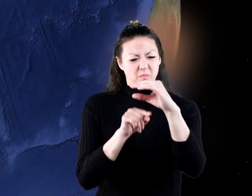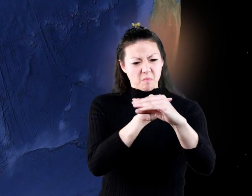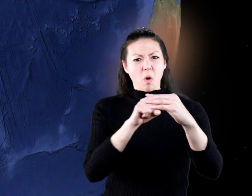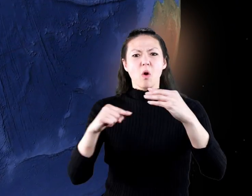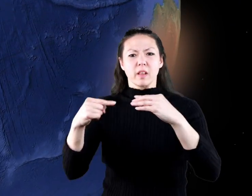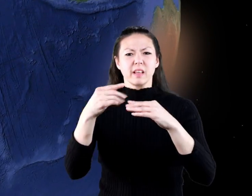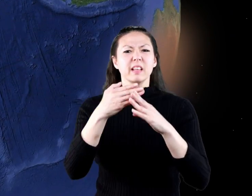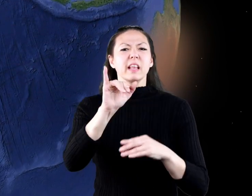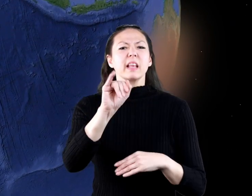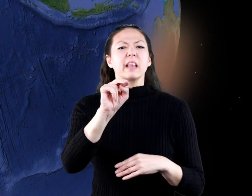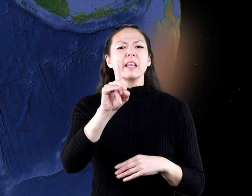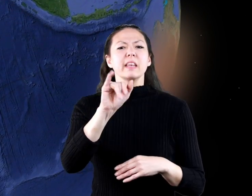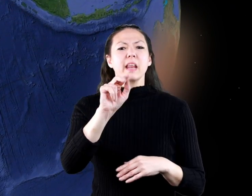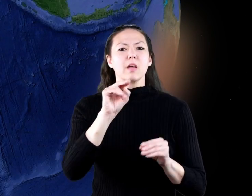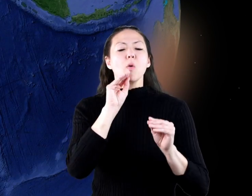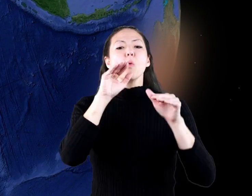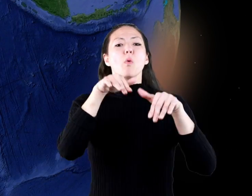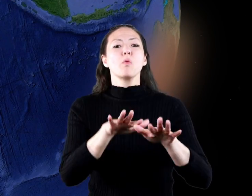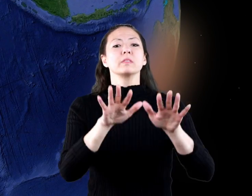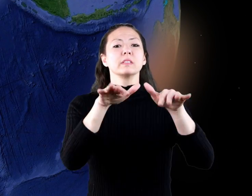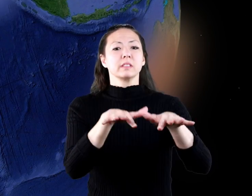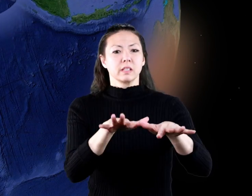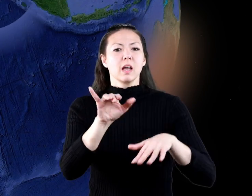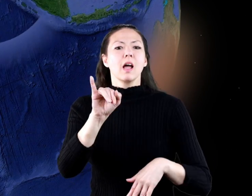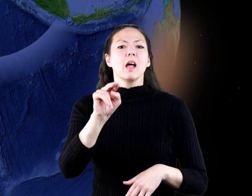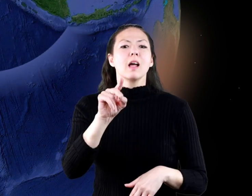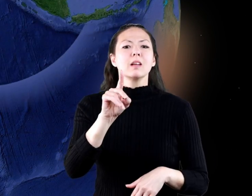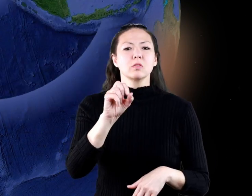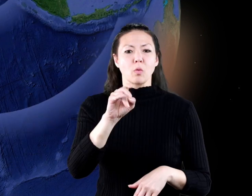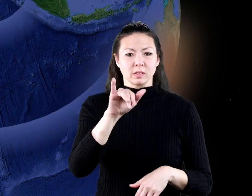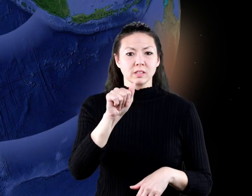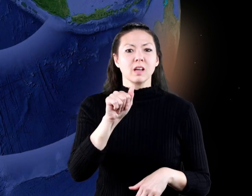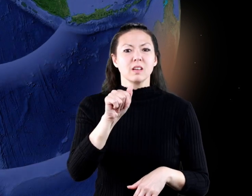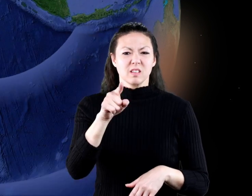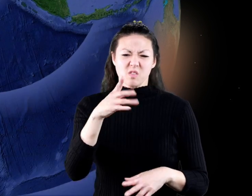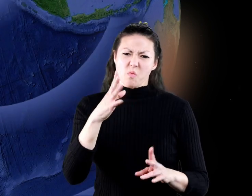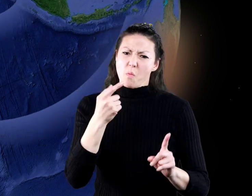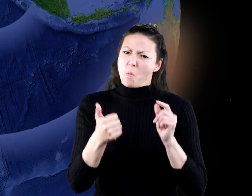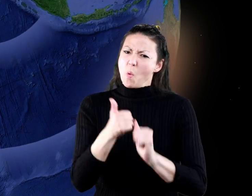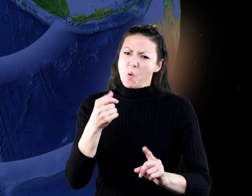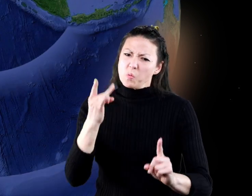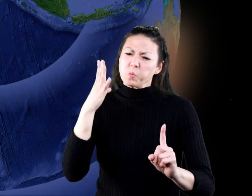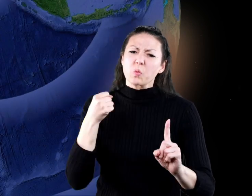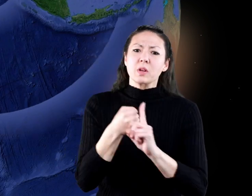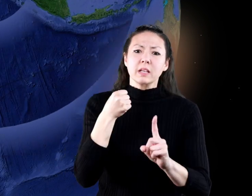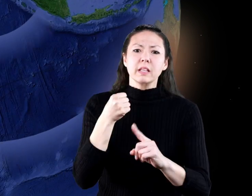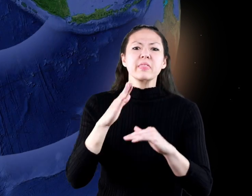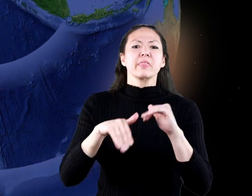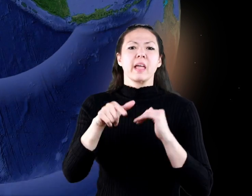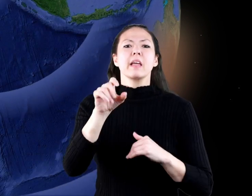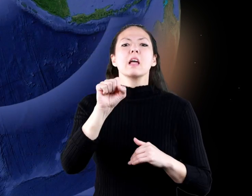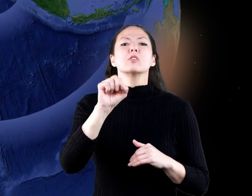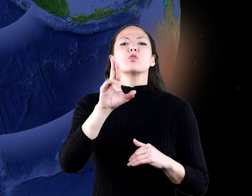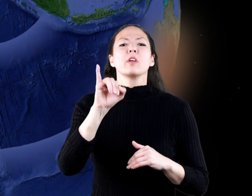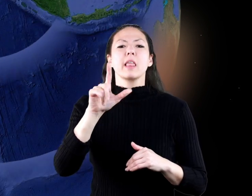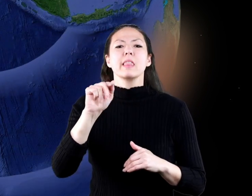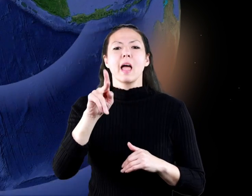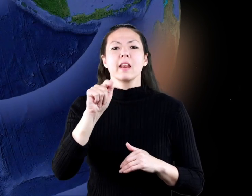countries bordering the Indian Ocean. Indonesia was the hardest hit, then Sri Lanka, India,